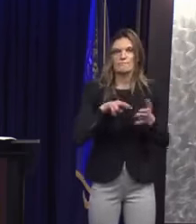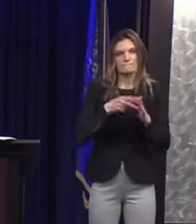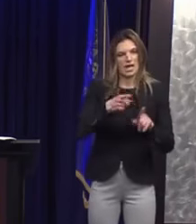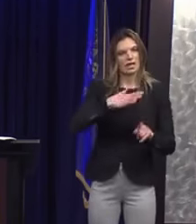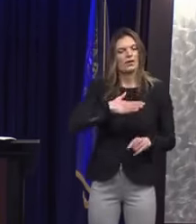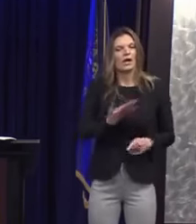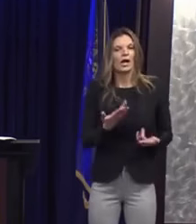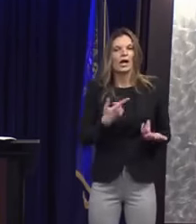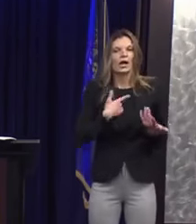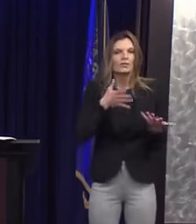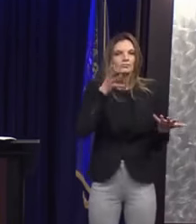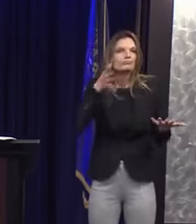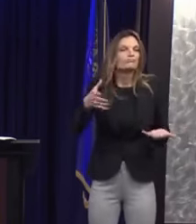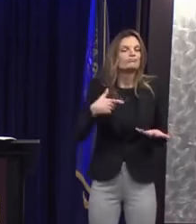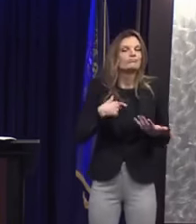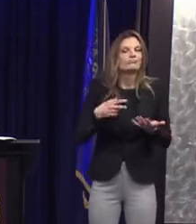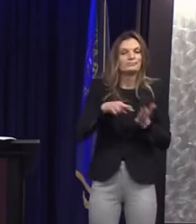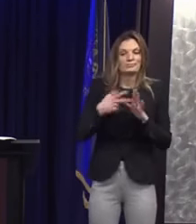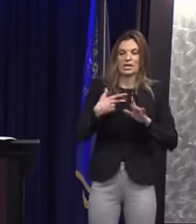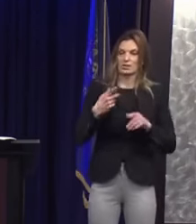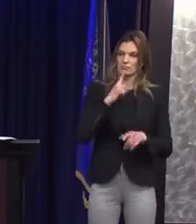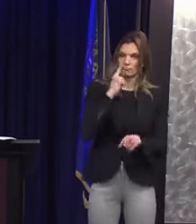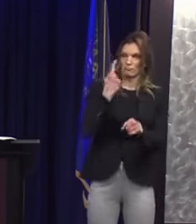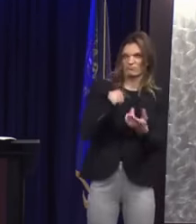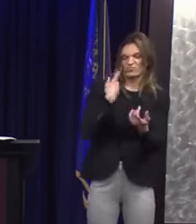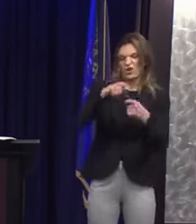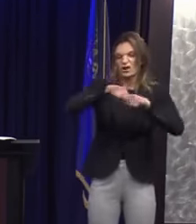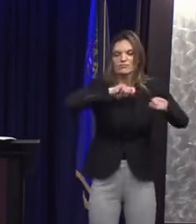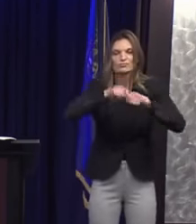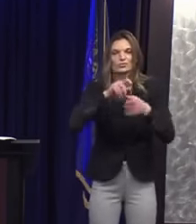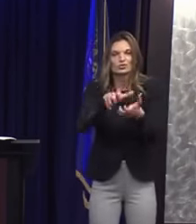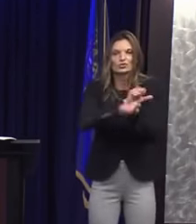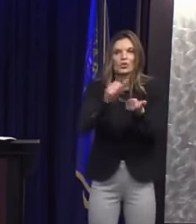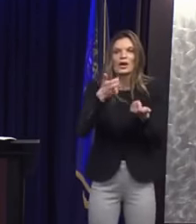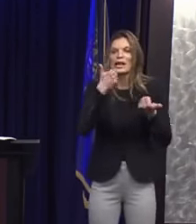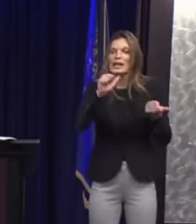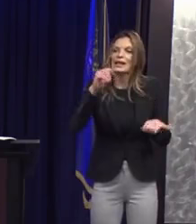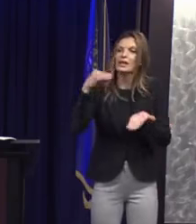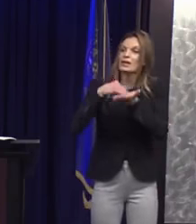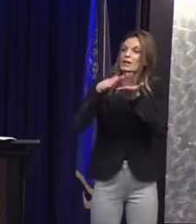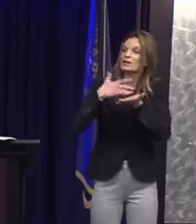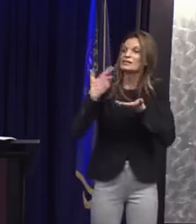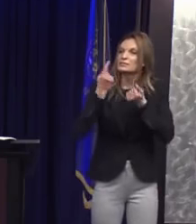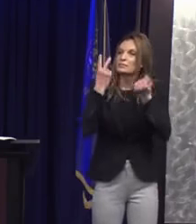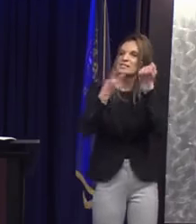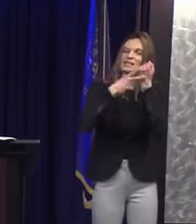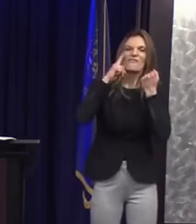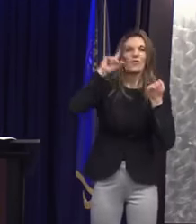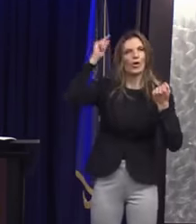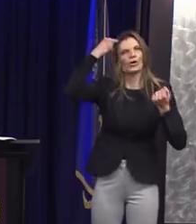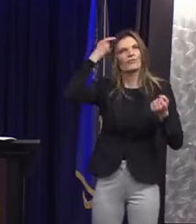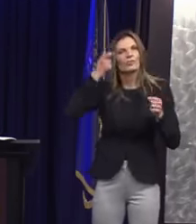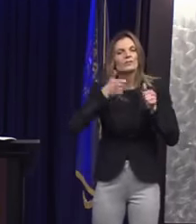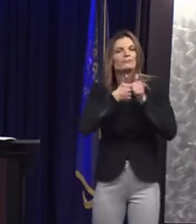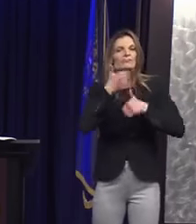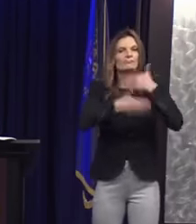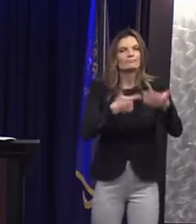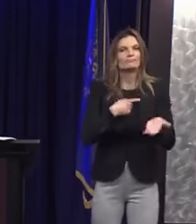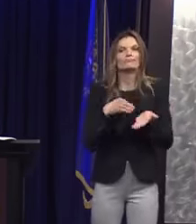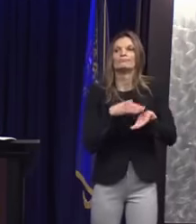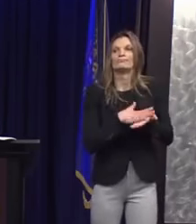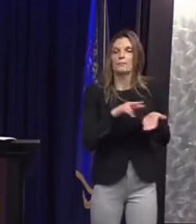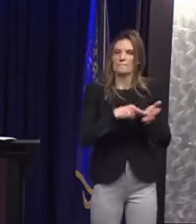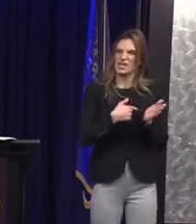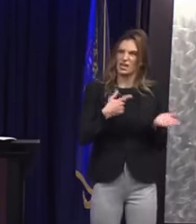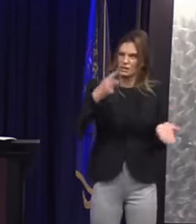carried away, mutilated, or destroyed public records. Willfully is